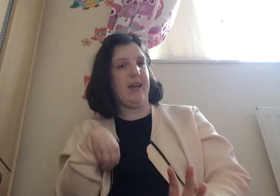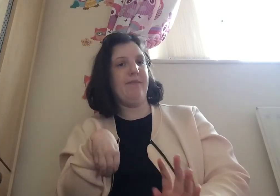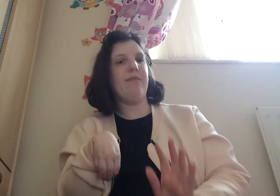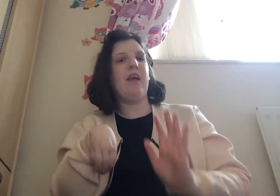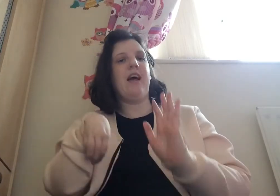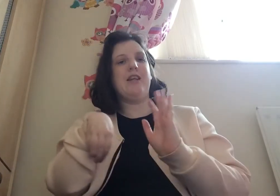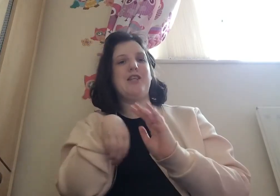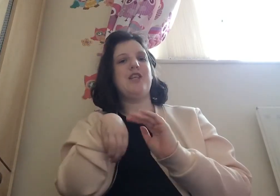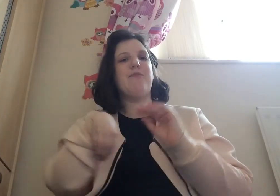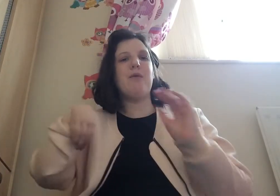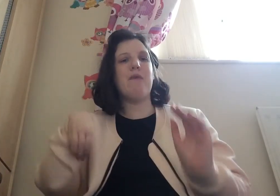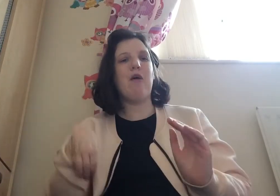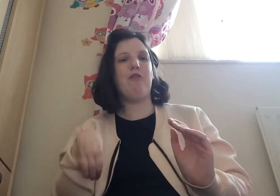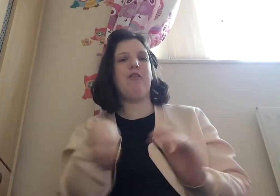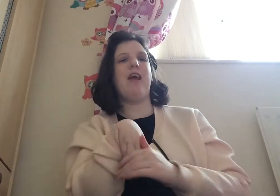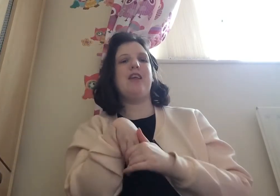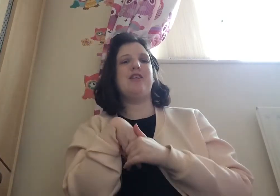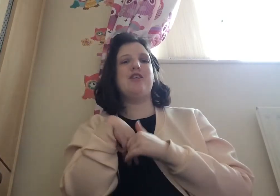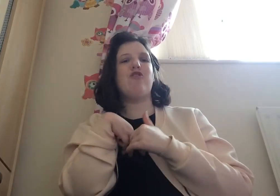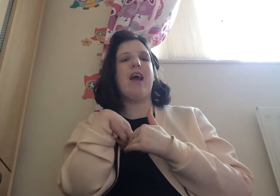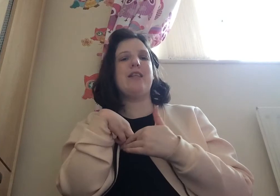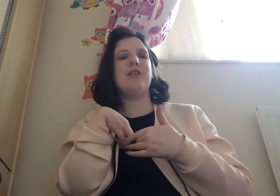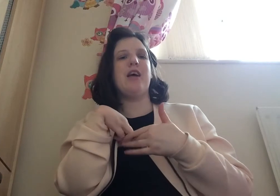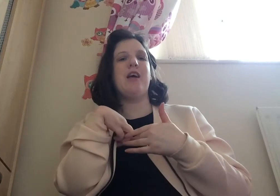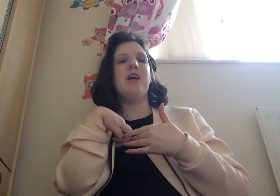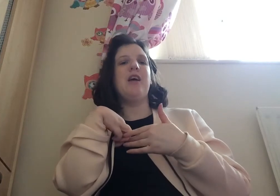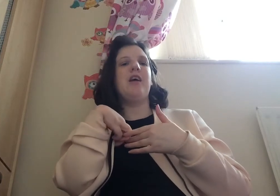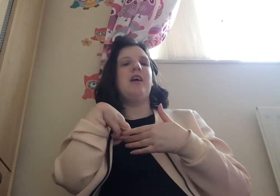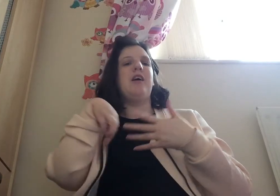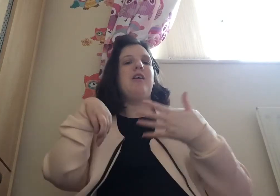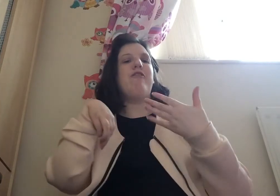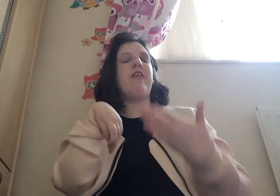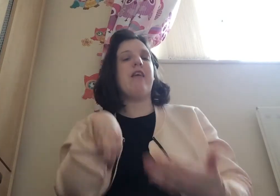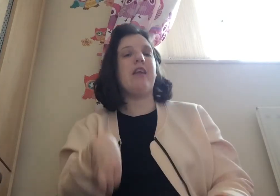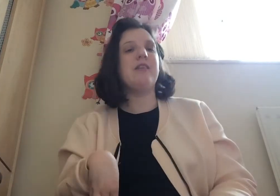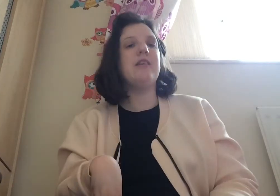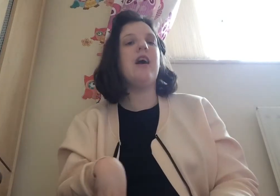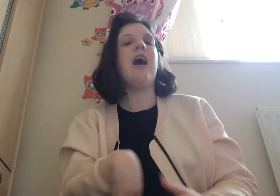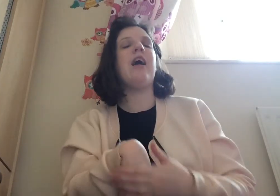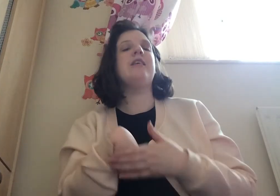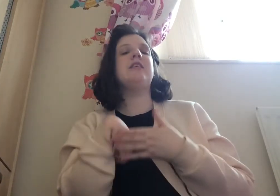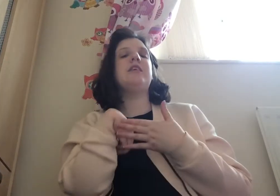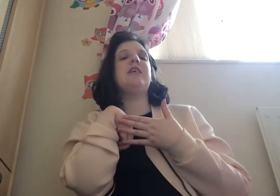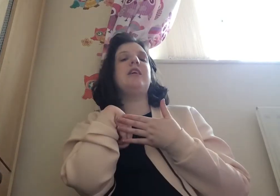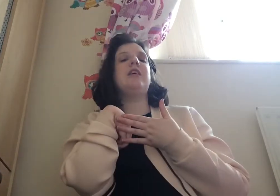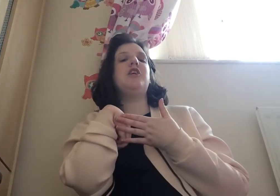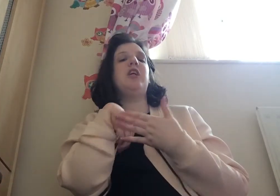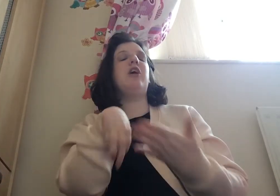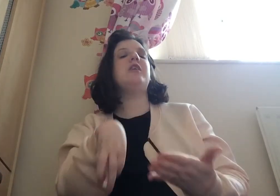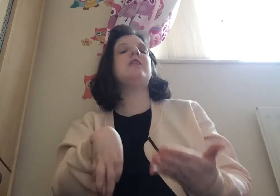and she's a bit mouthy and she's trying to fit in and she learns